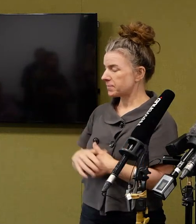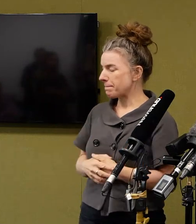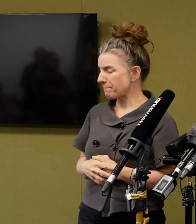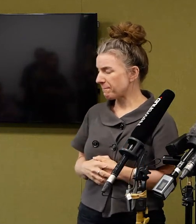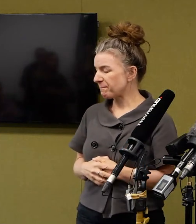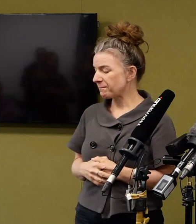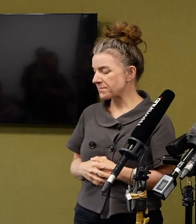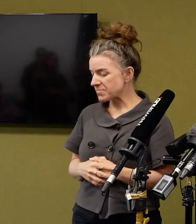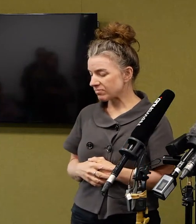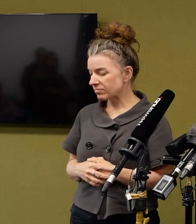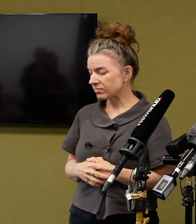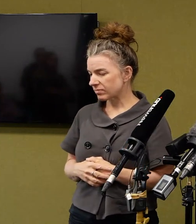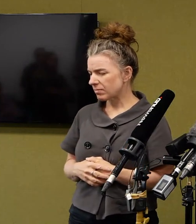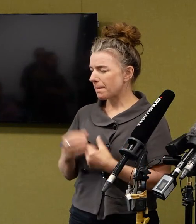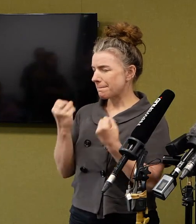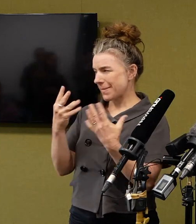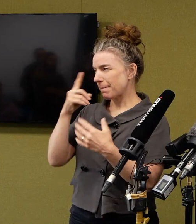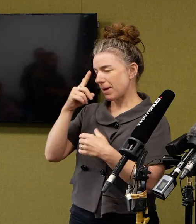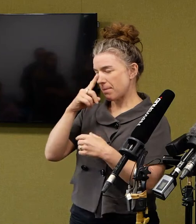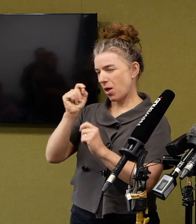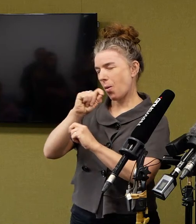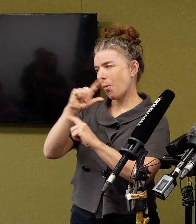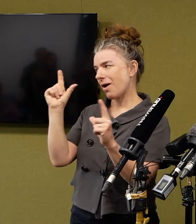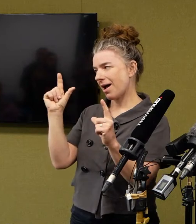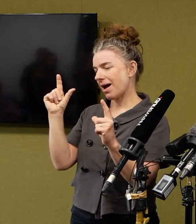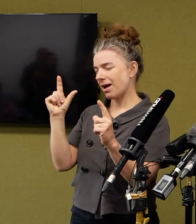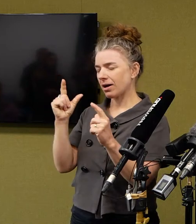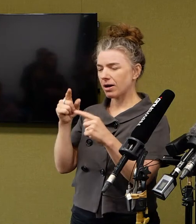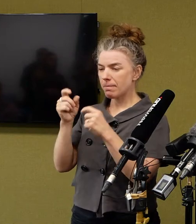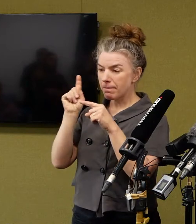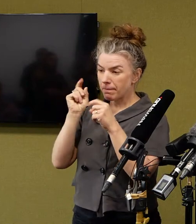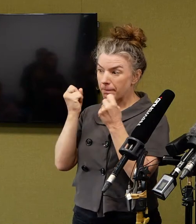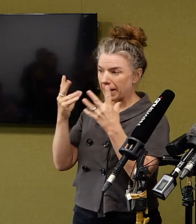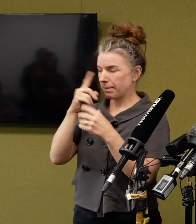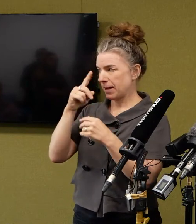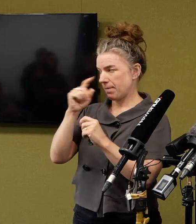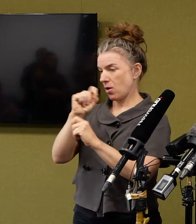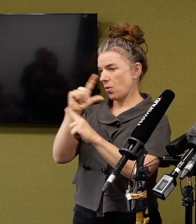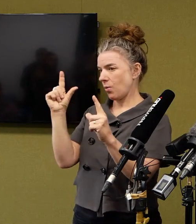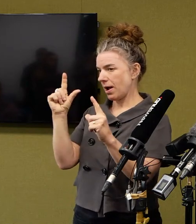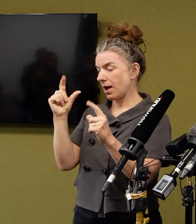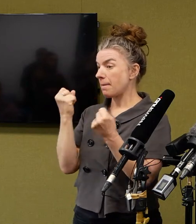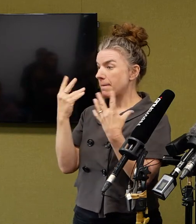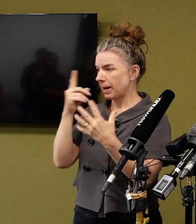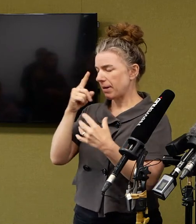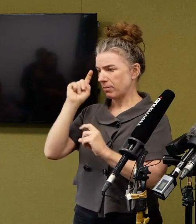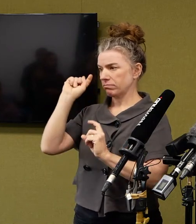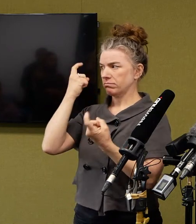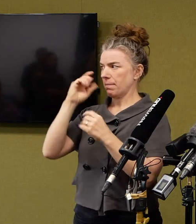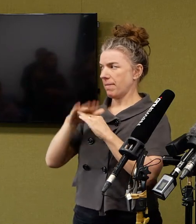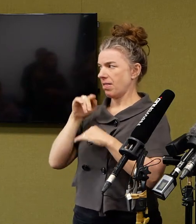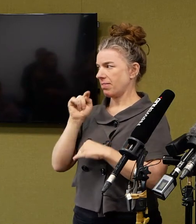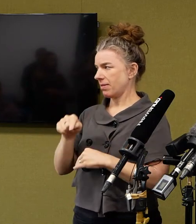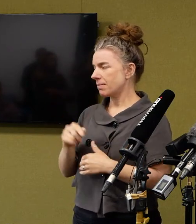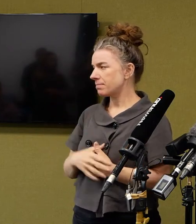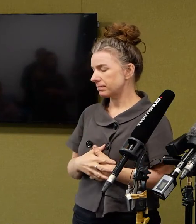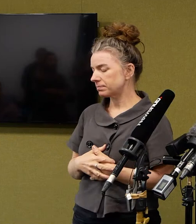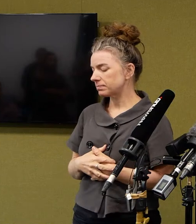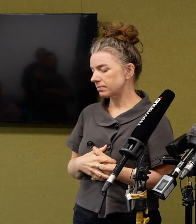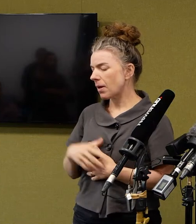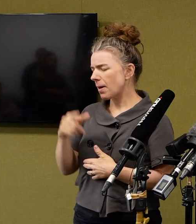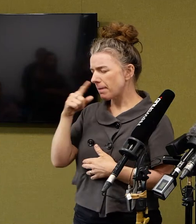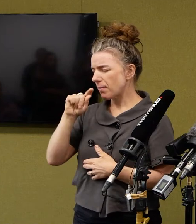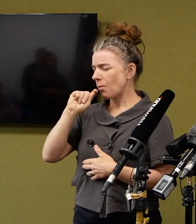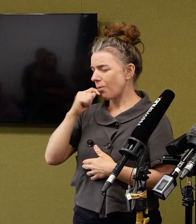said this before, there is a high level of awareness, a high level of public concern. And I think that people will recognise the